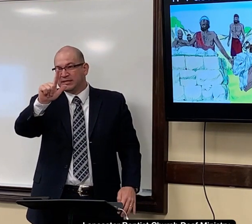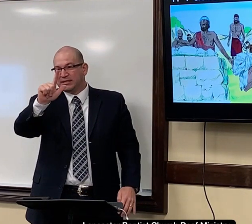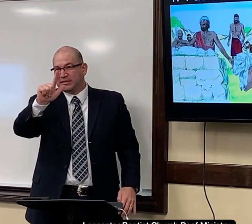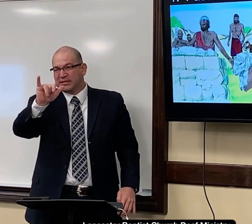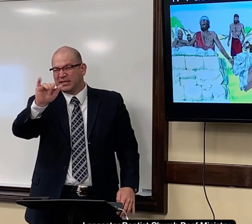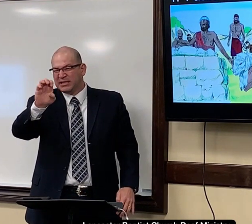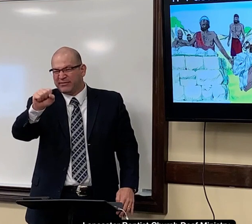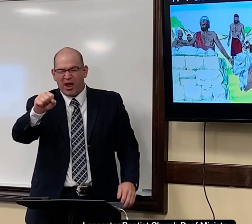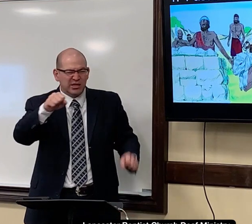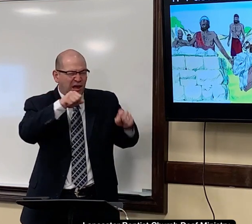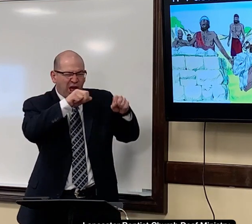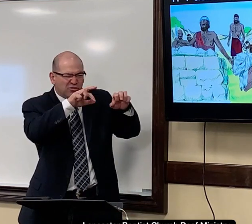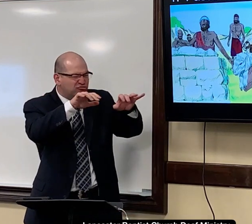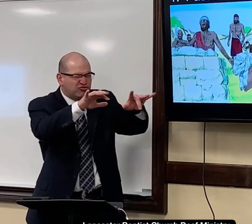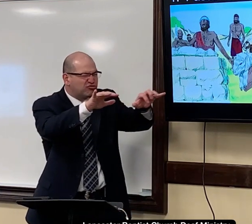next were the flies